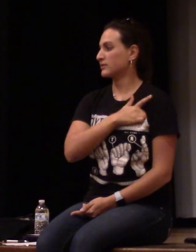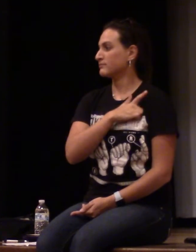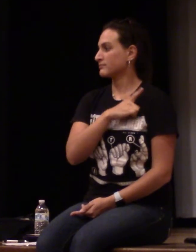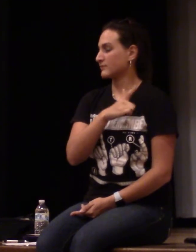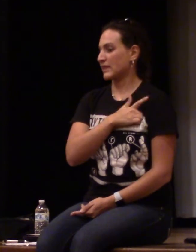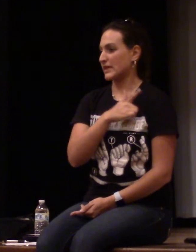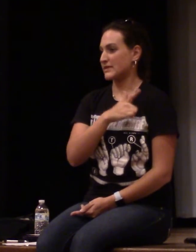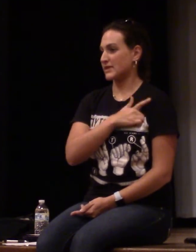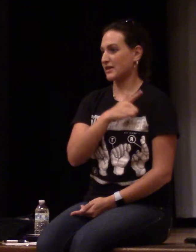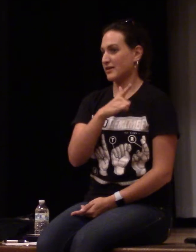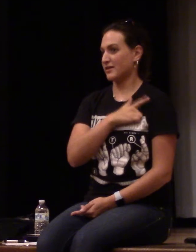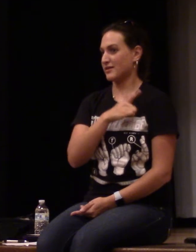Lazy.